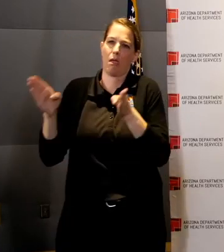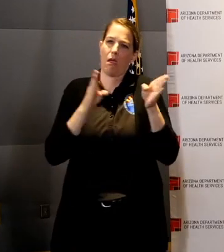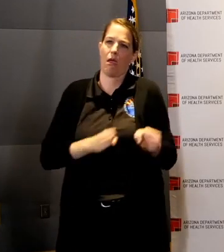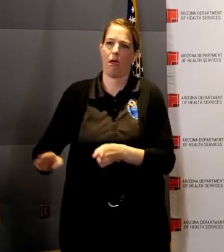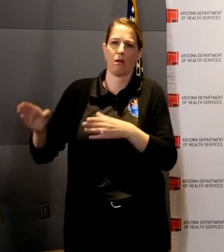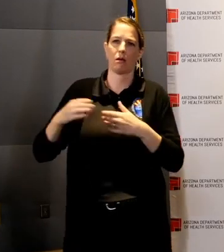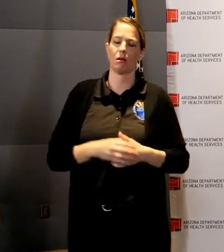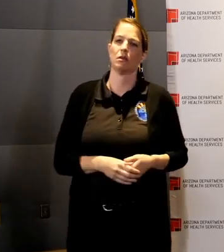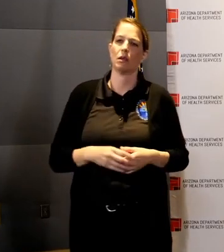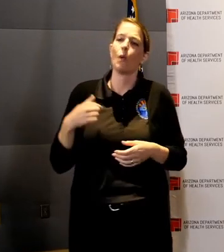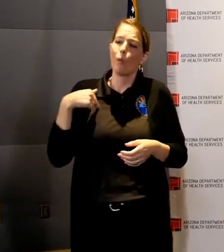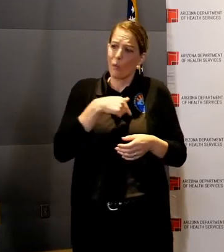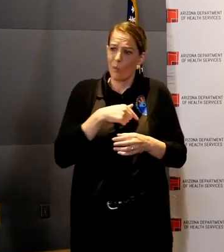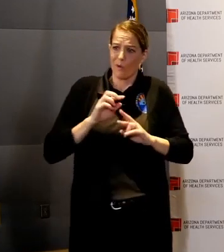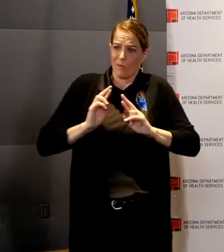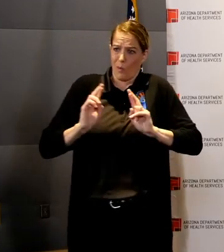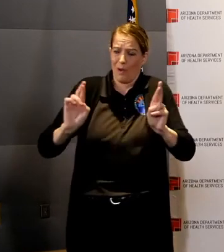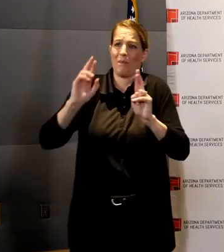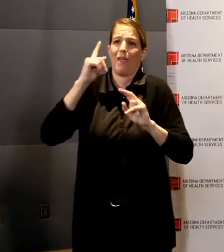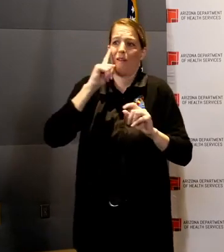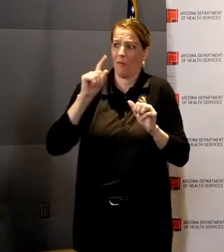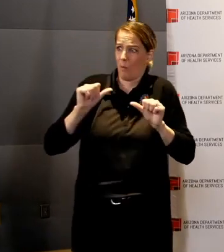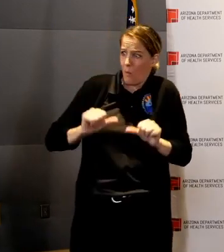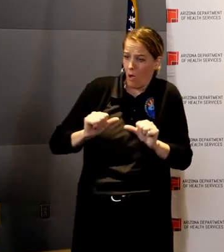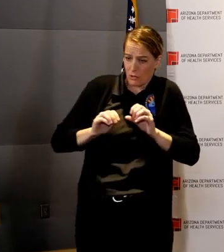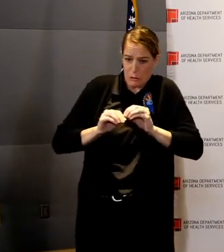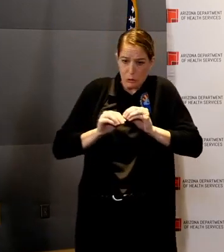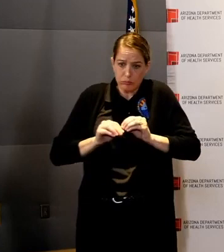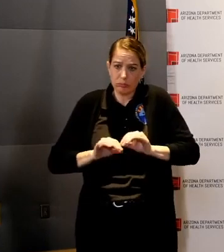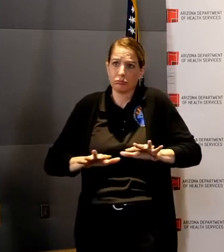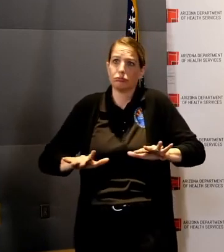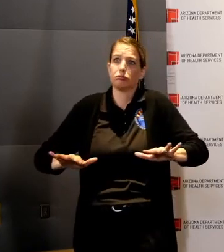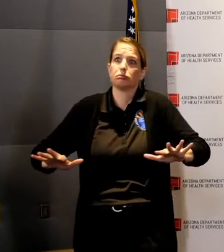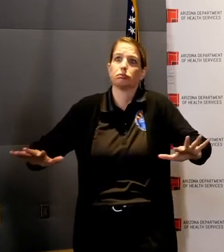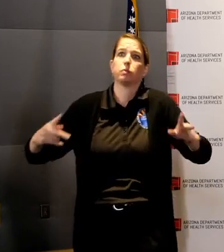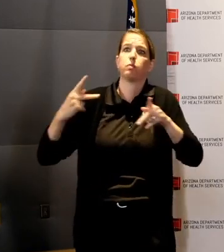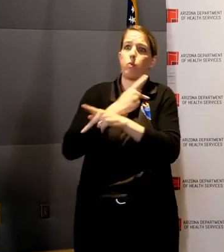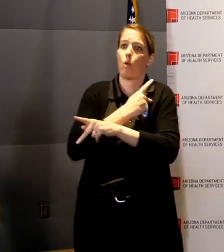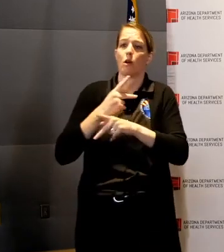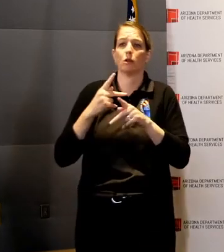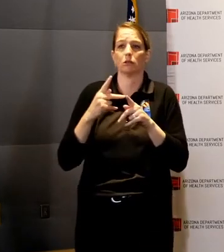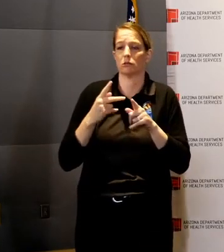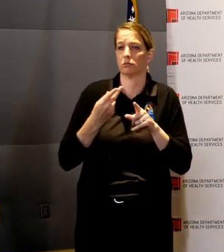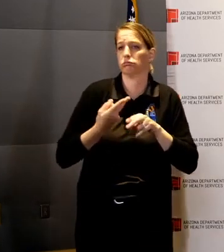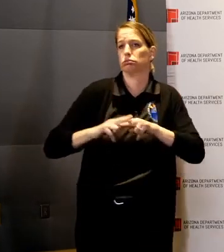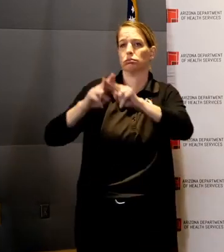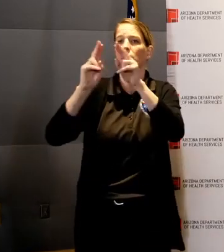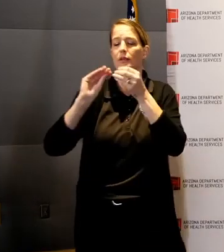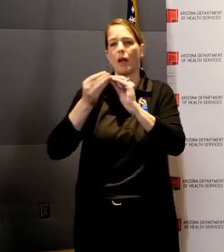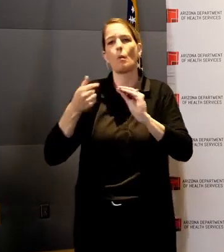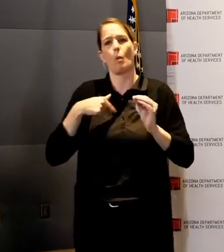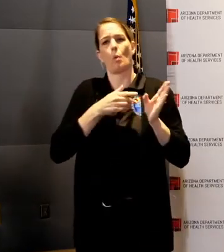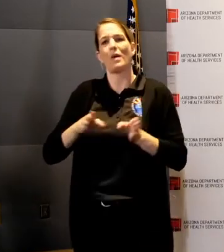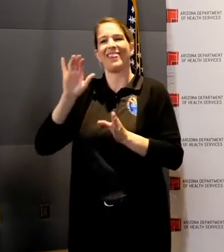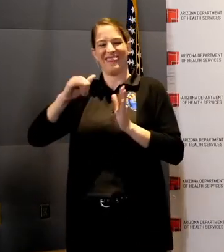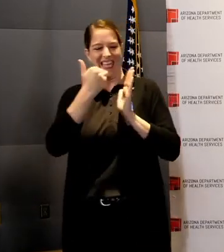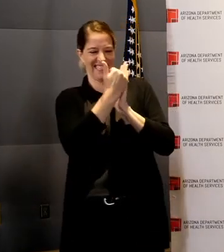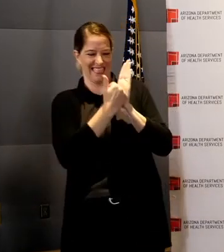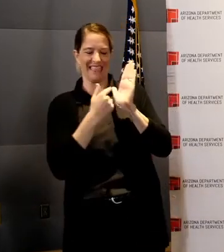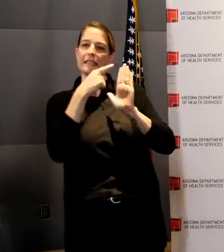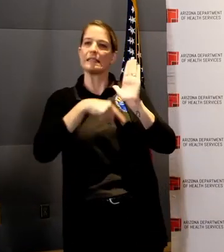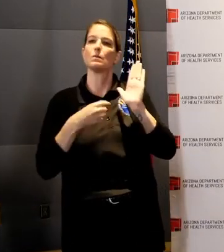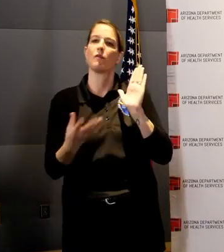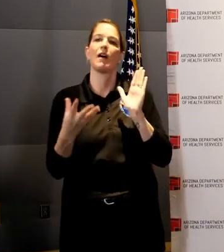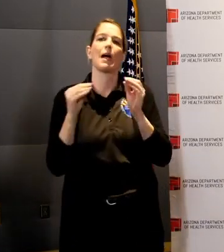for potential escalation of this. And that's what this is. We're going to hold and wrap up with JJ. Uh, Dr. Chris. Hi.